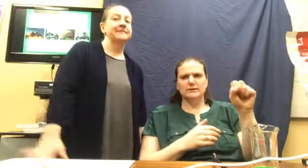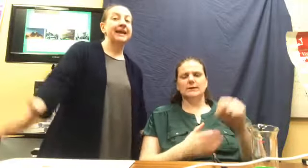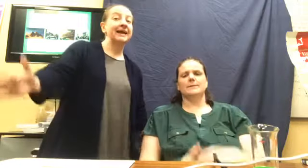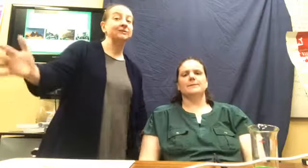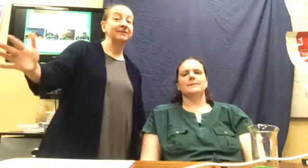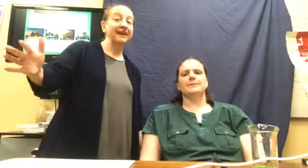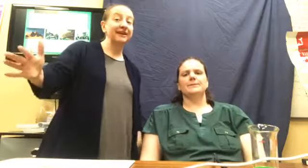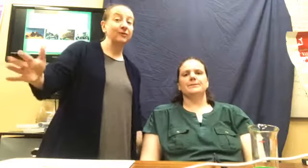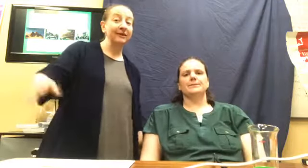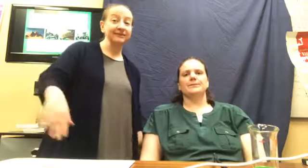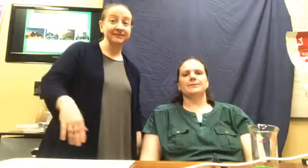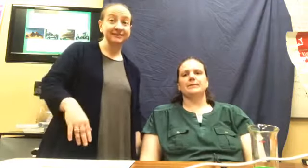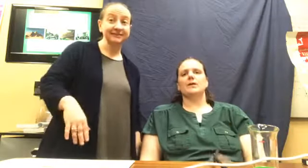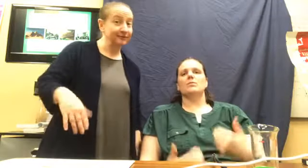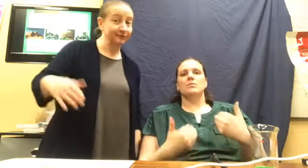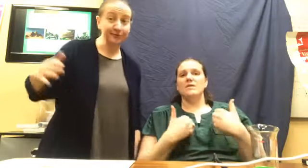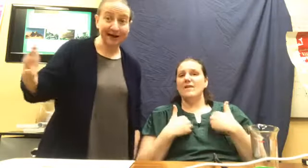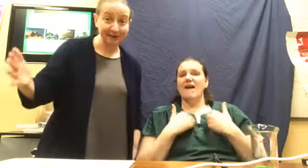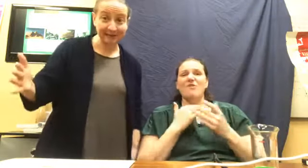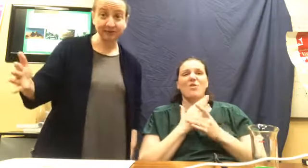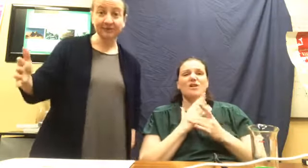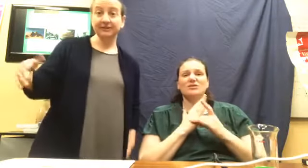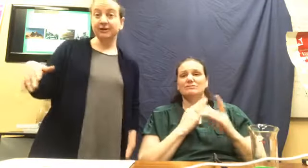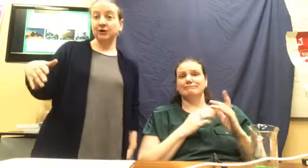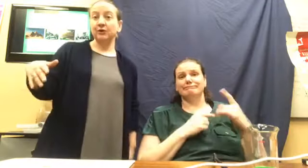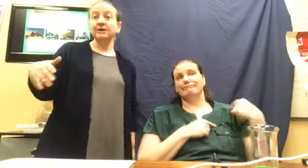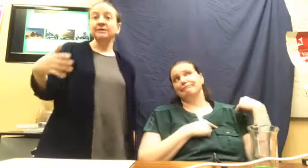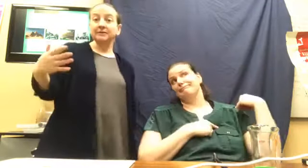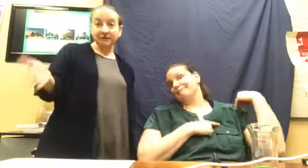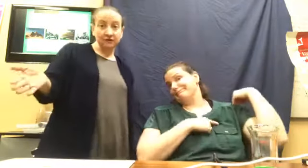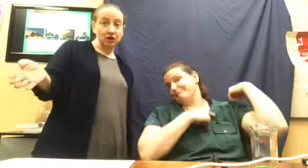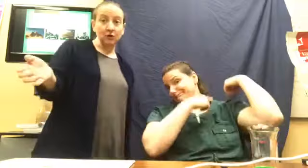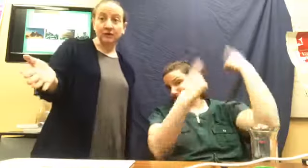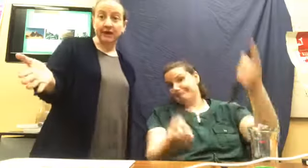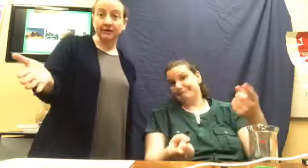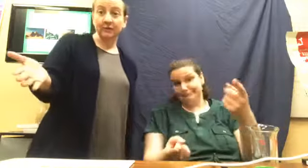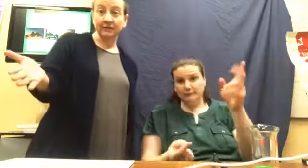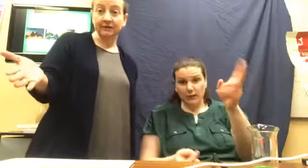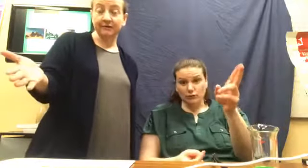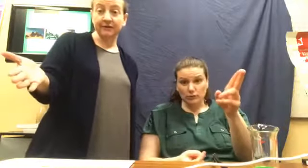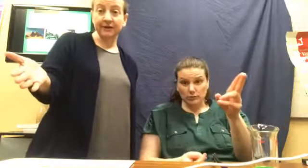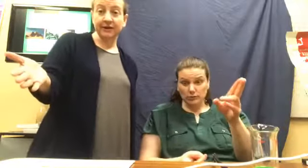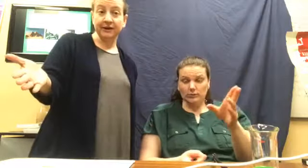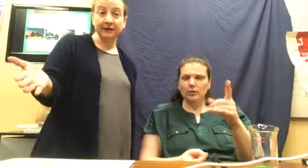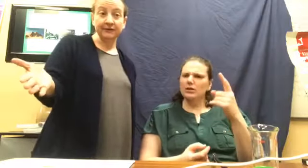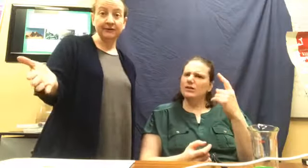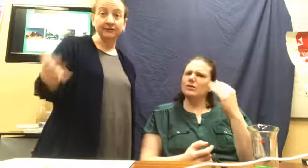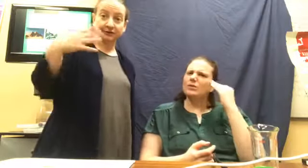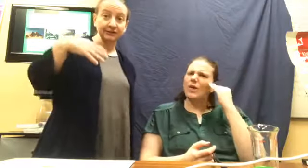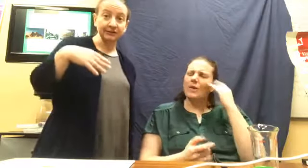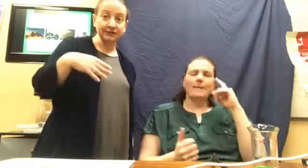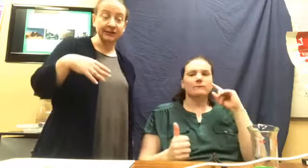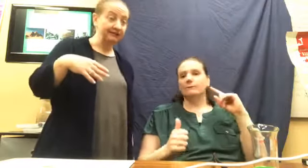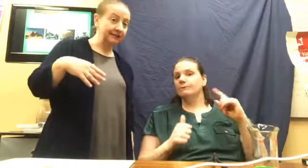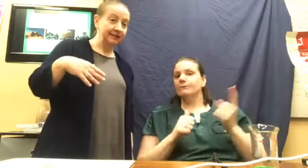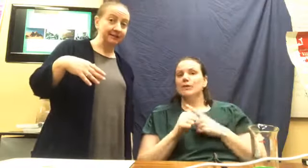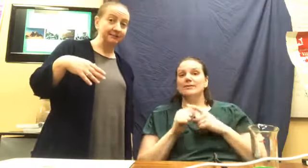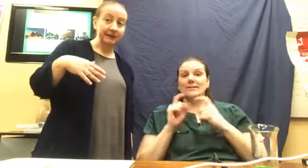And we've had oils throughout history. So some of you know that one of, uh, the first gifts that baby